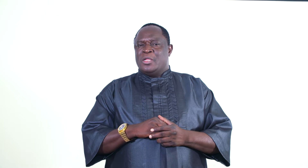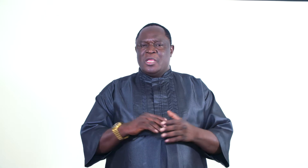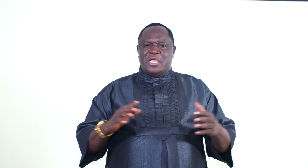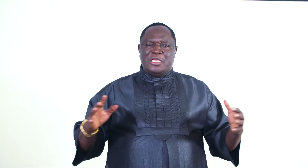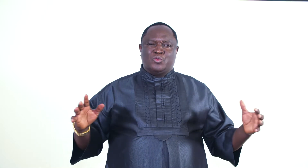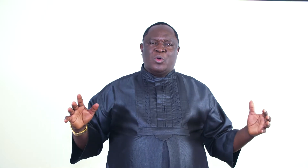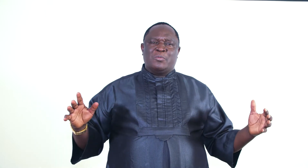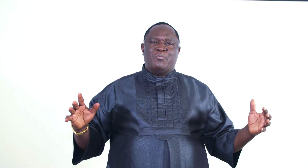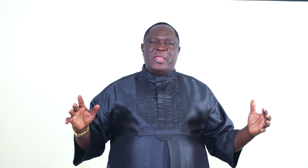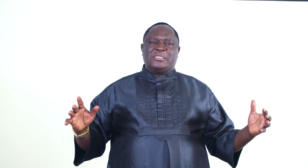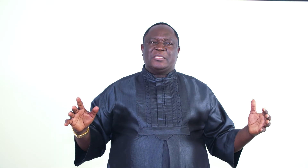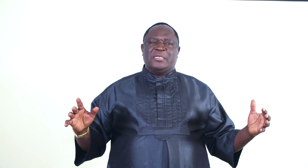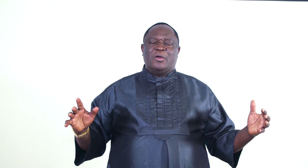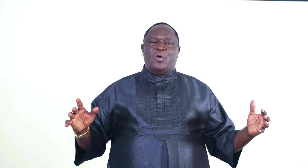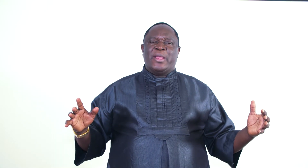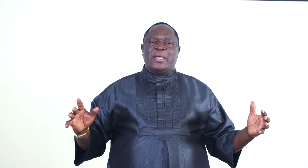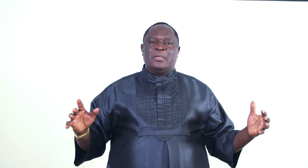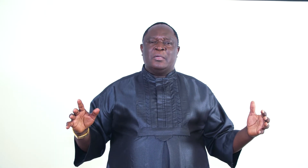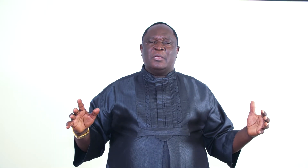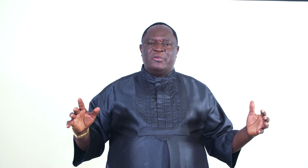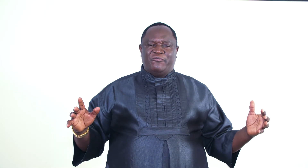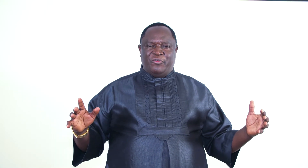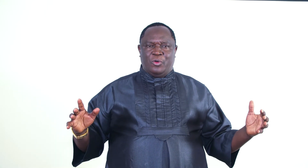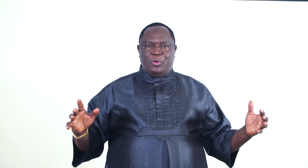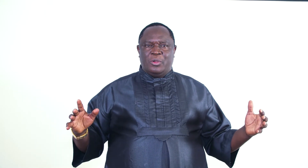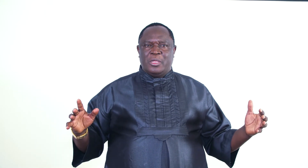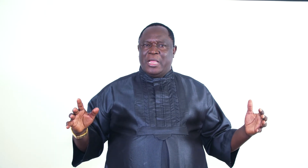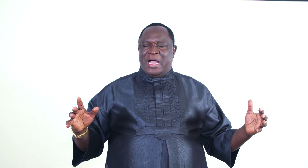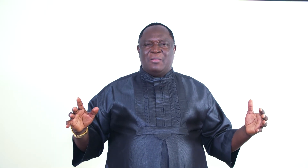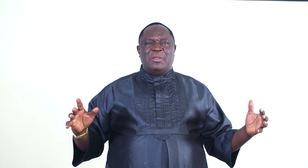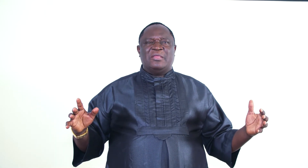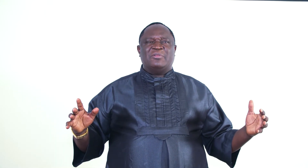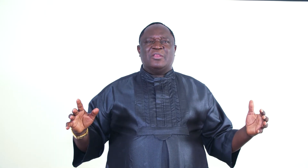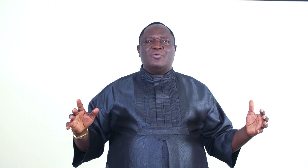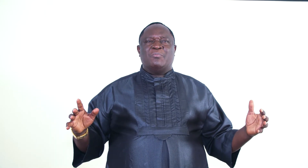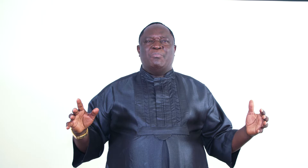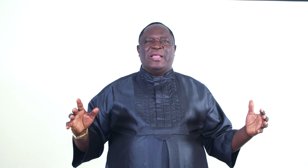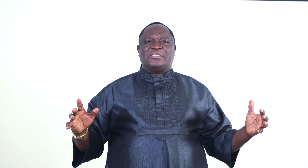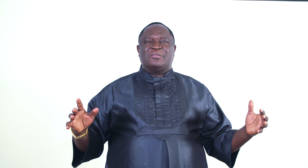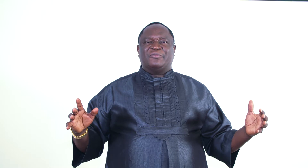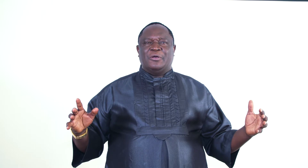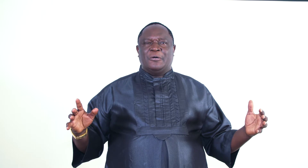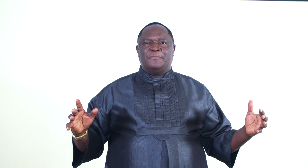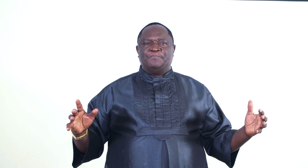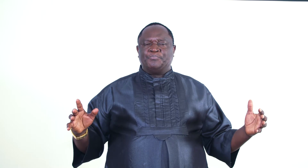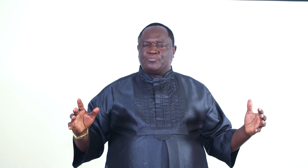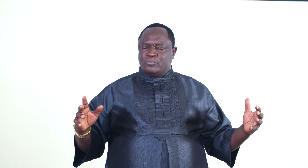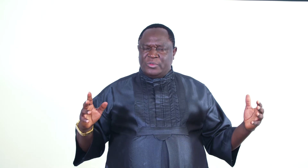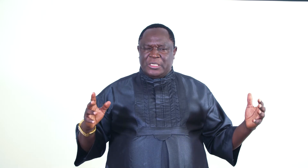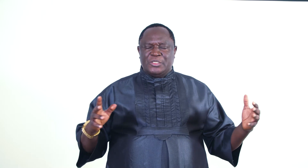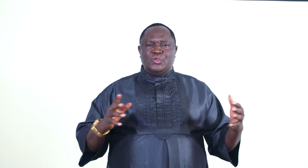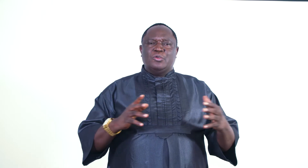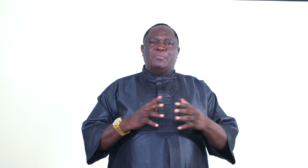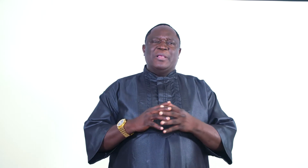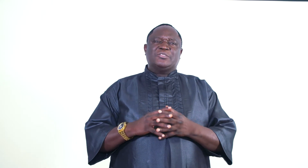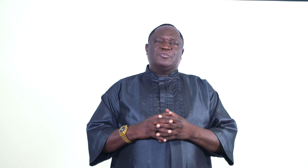is what makes the oil flow. So, I believe that you are blessed of God. Do your best to